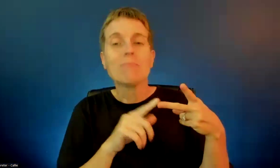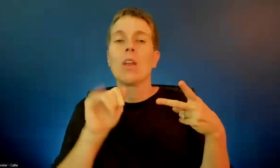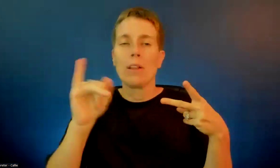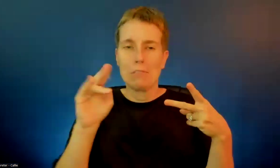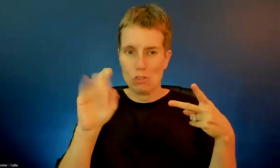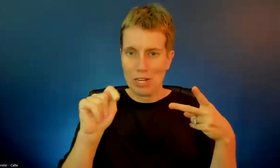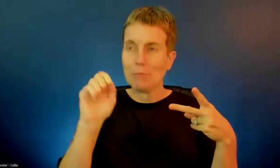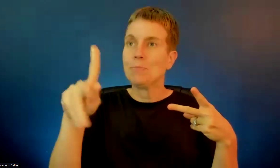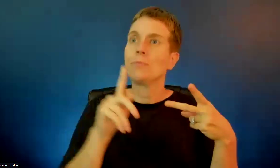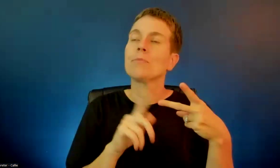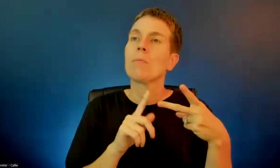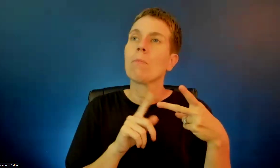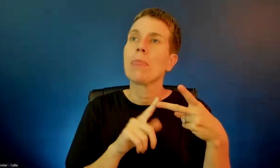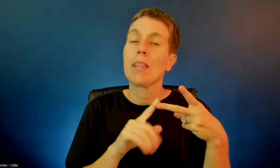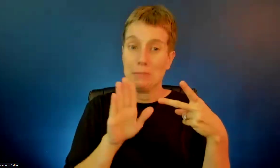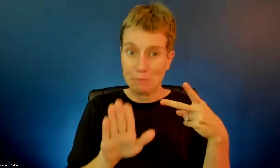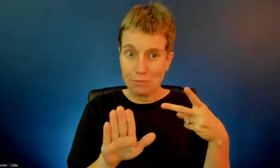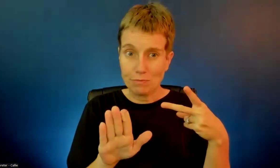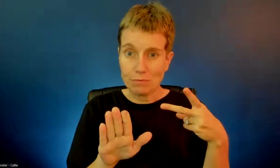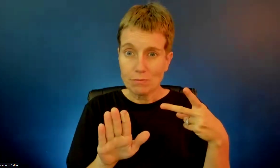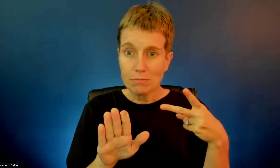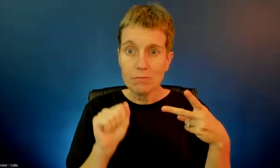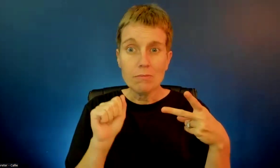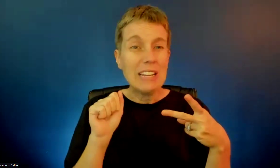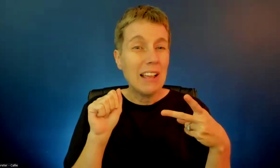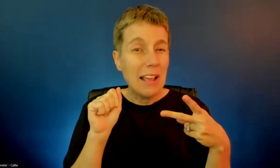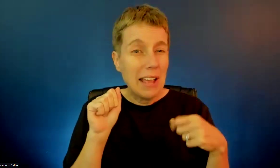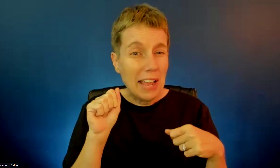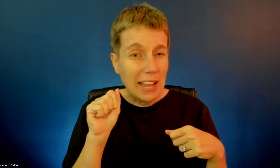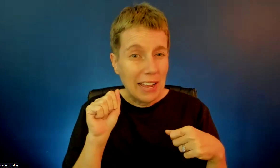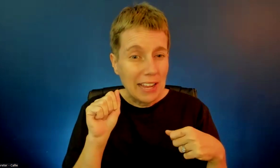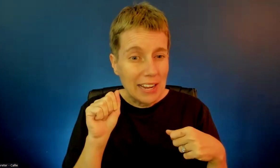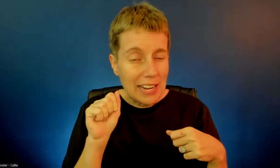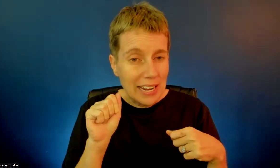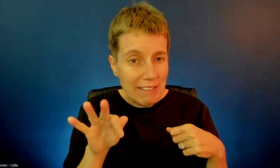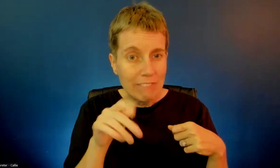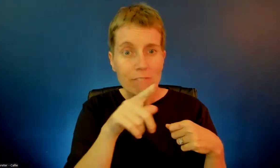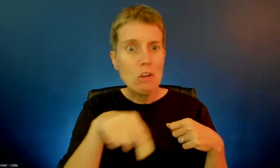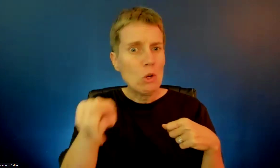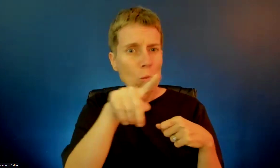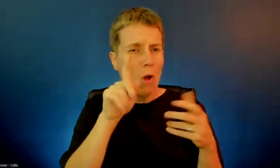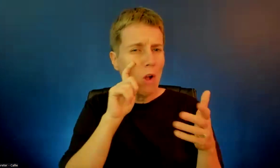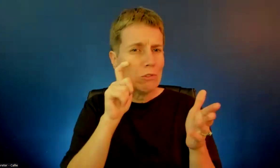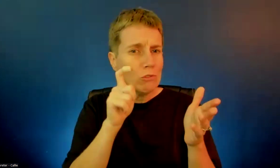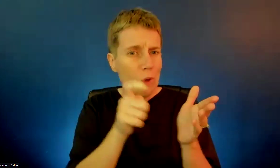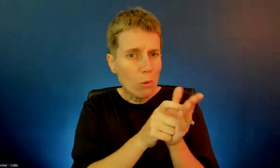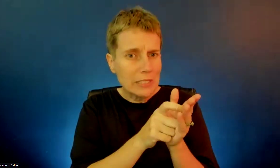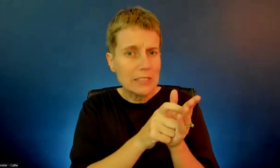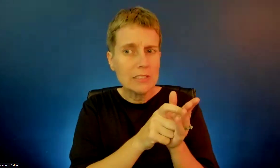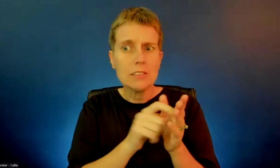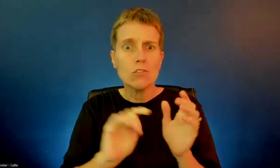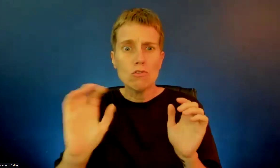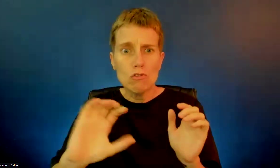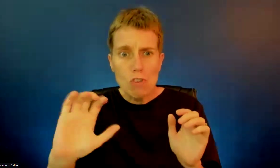If any of the commission members has a complaint about an area in Charleston, I'm happy to entertain the complaints.